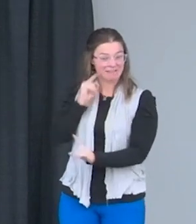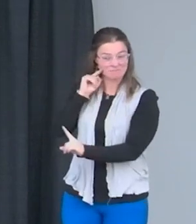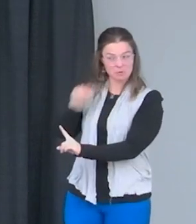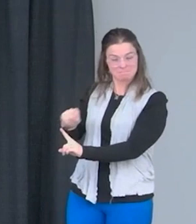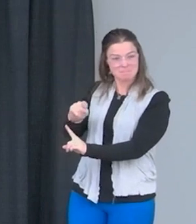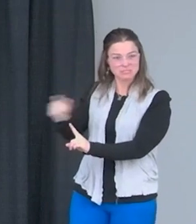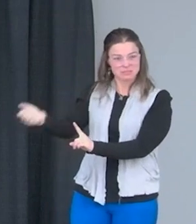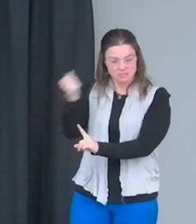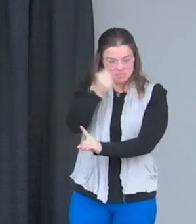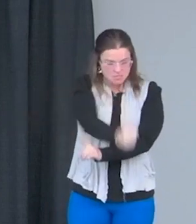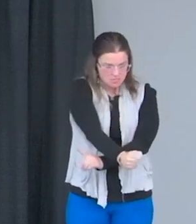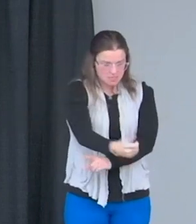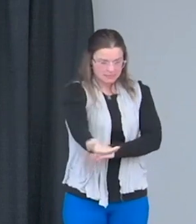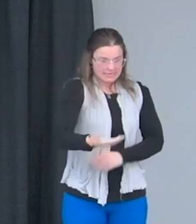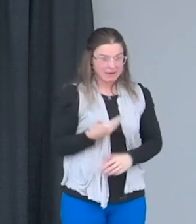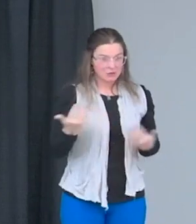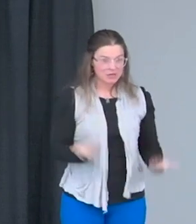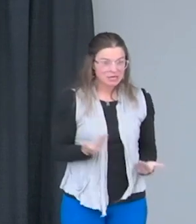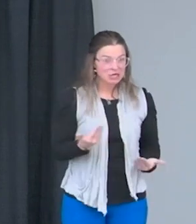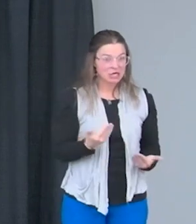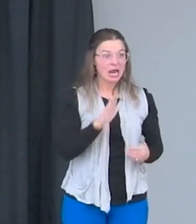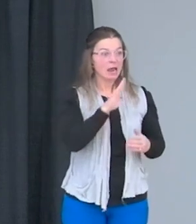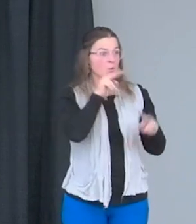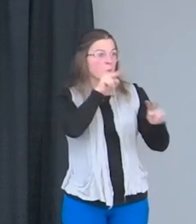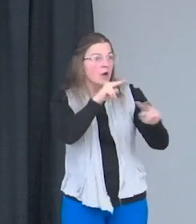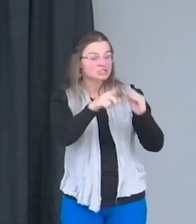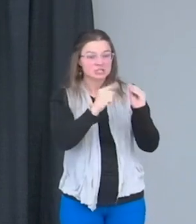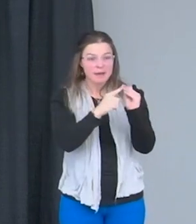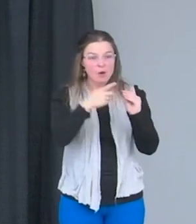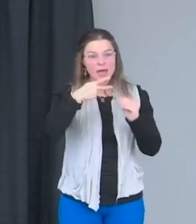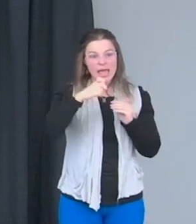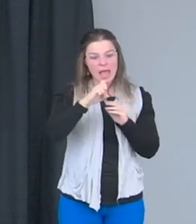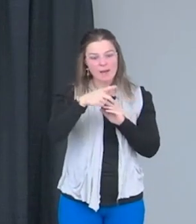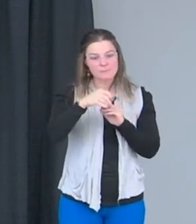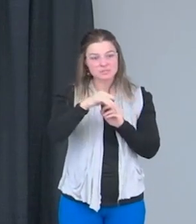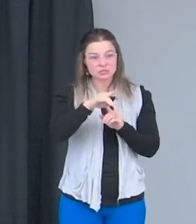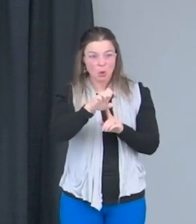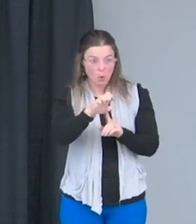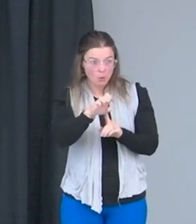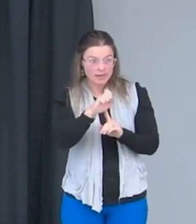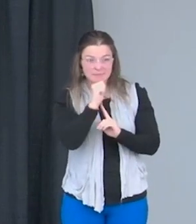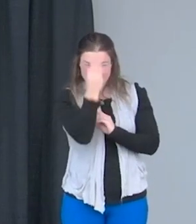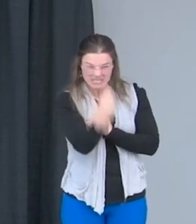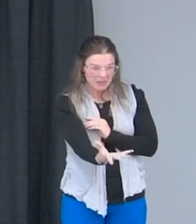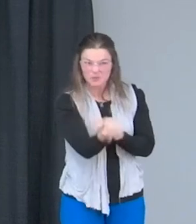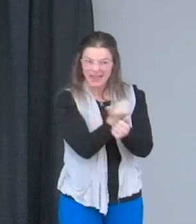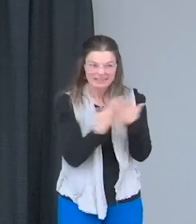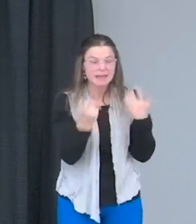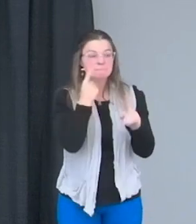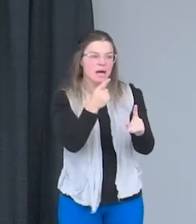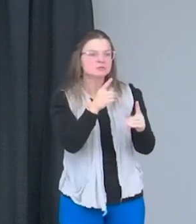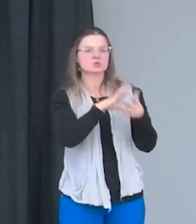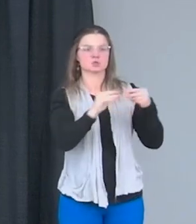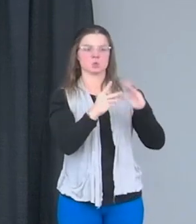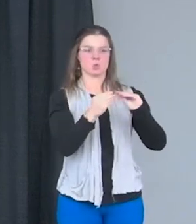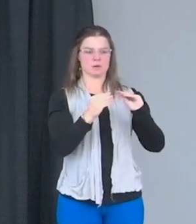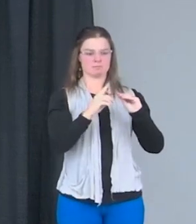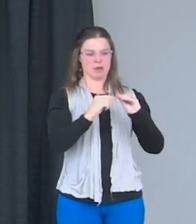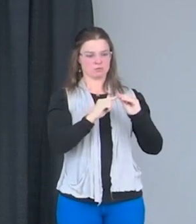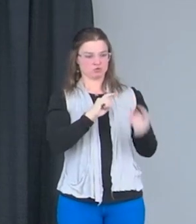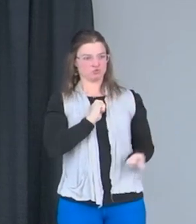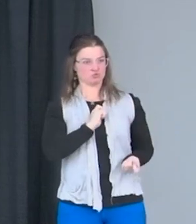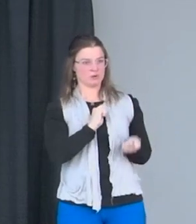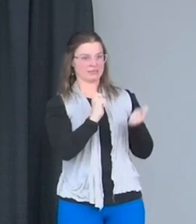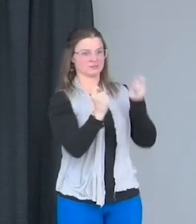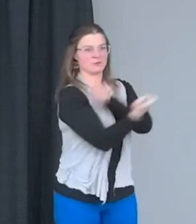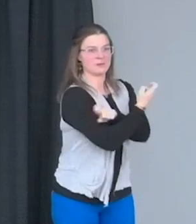moved me when I watched his episode without giving anything away is that it's a story of transformation. Physically